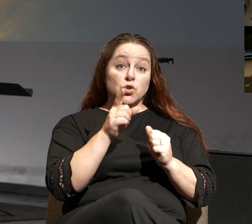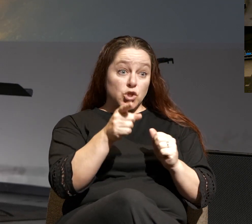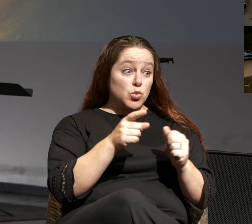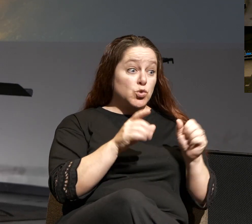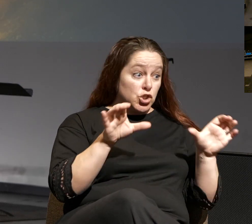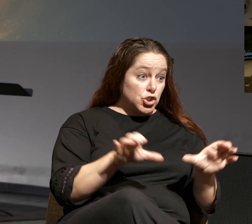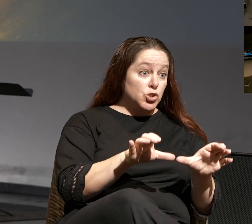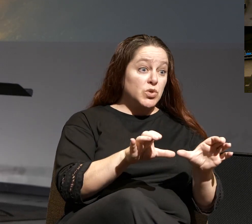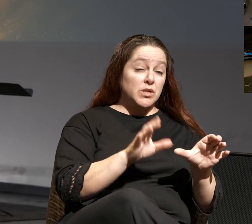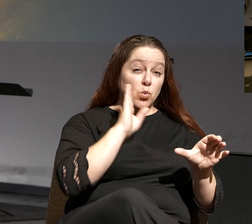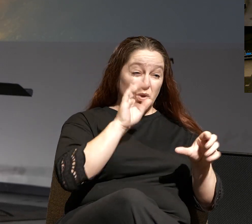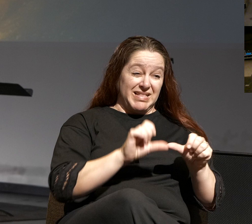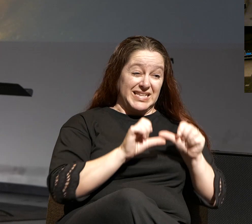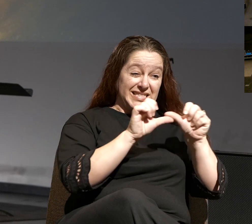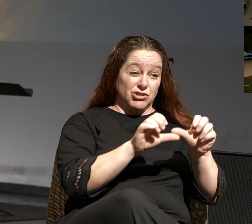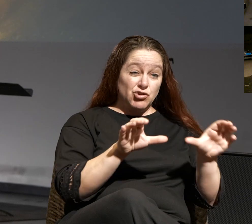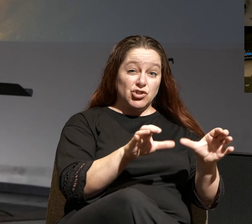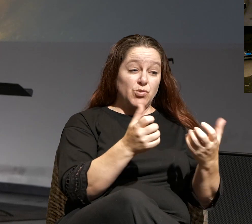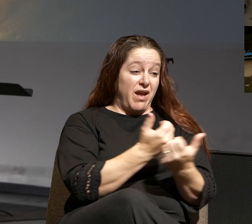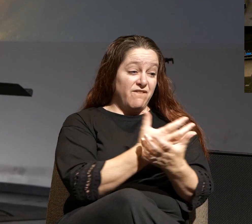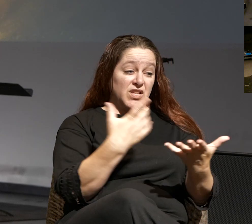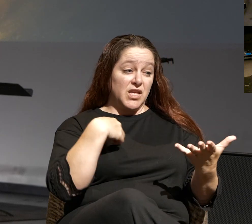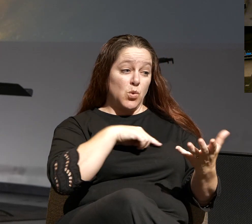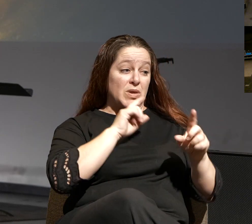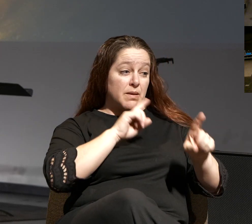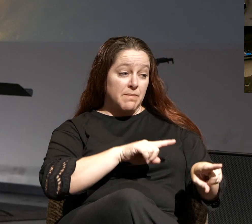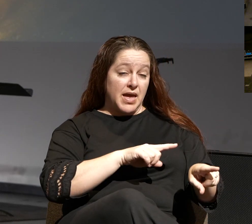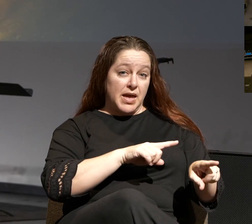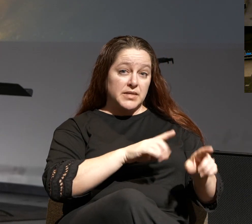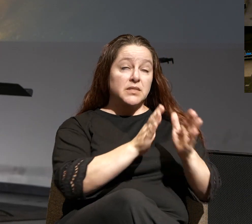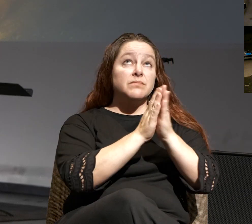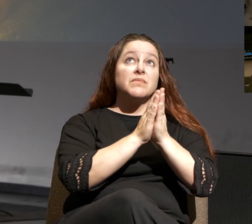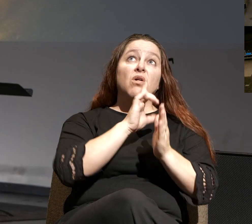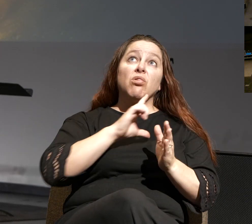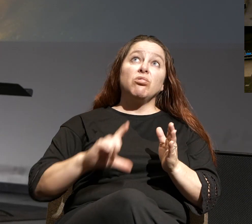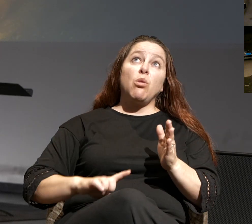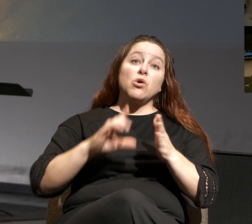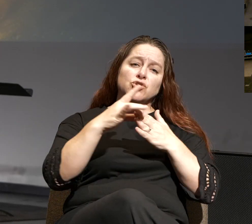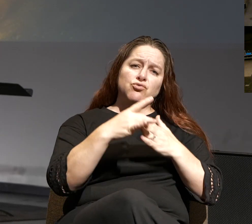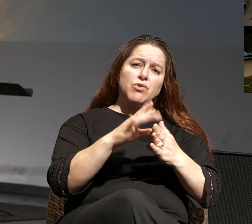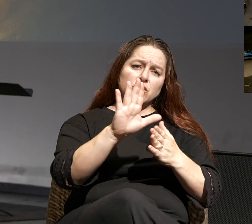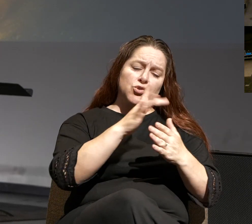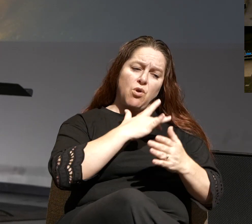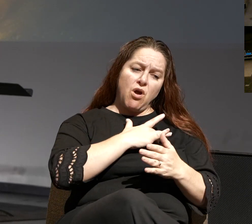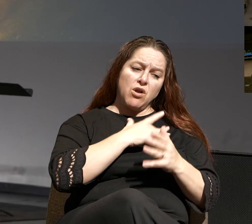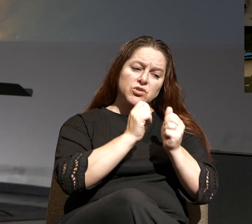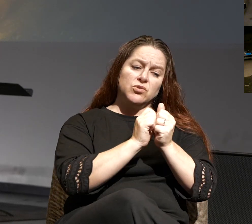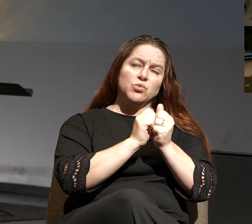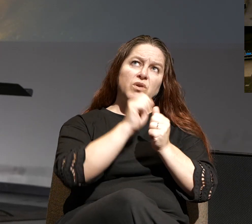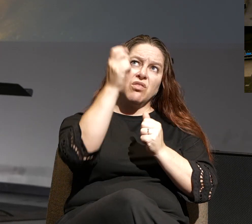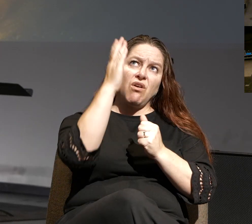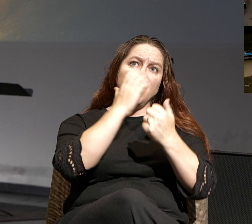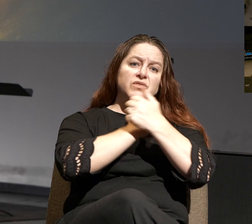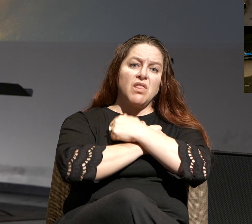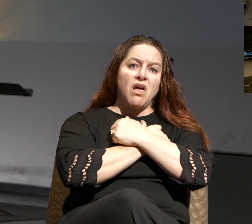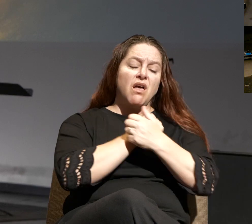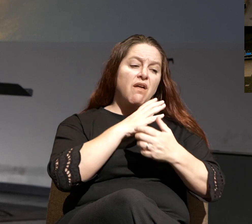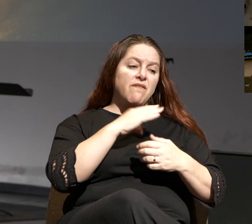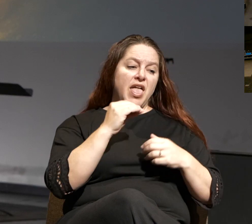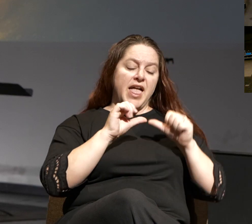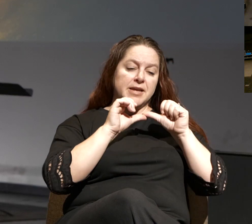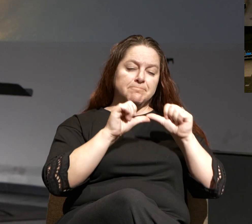do the things that we command. May the Lord direct your hearts to the love of God and to the